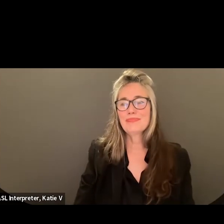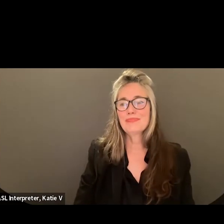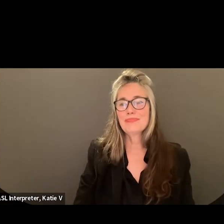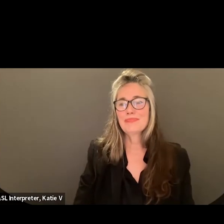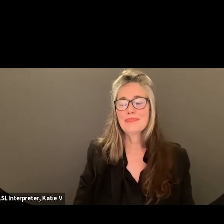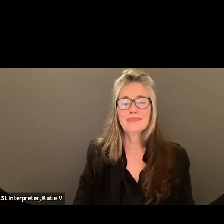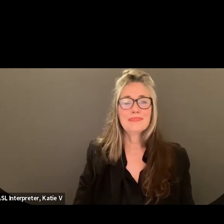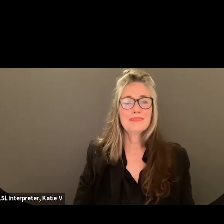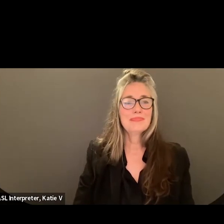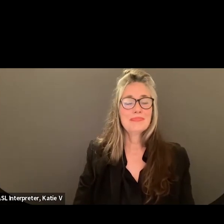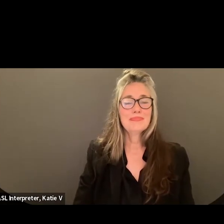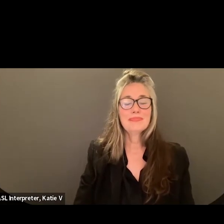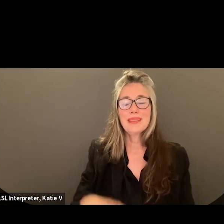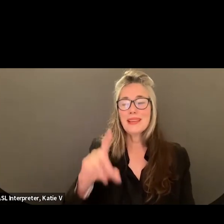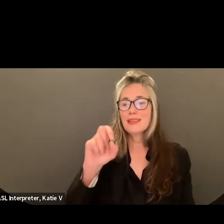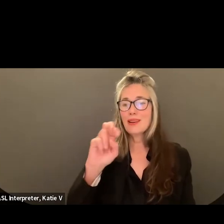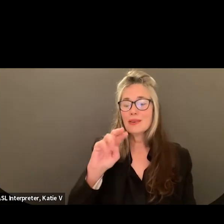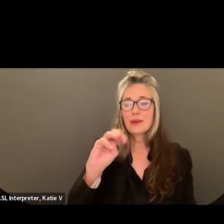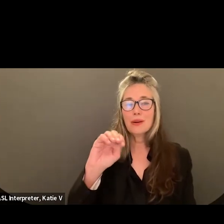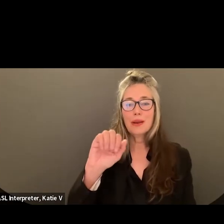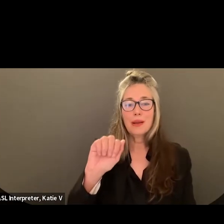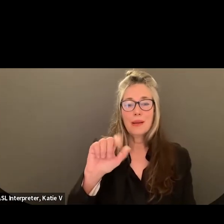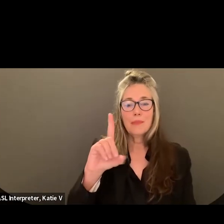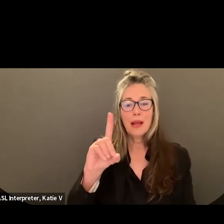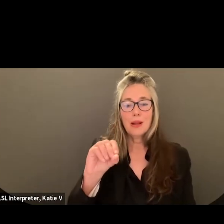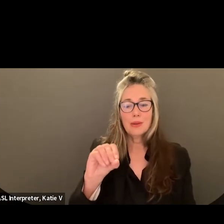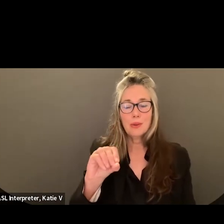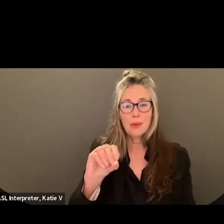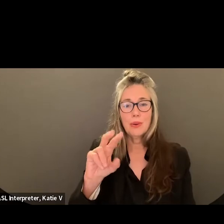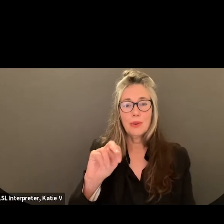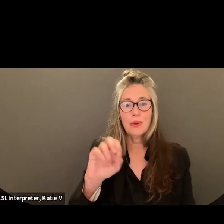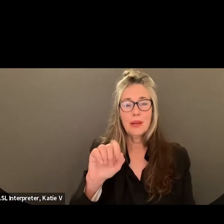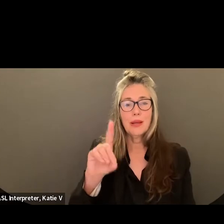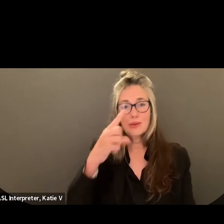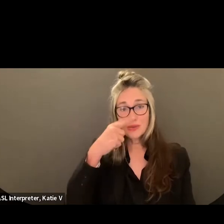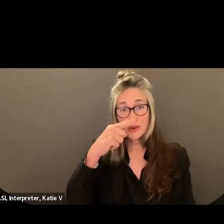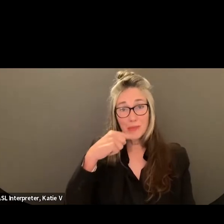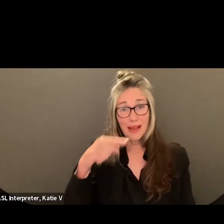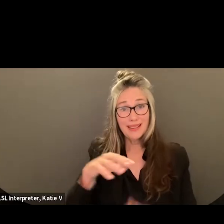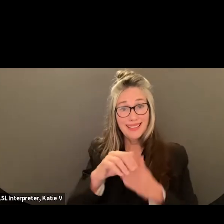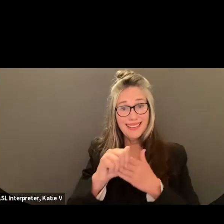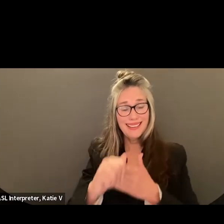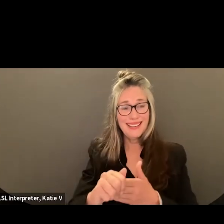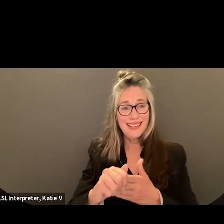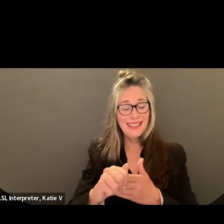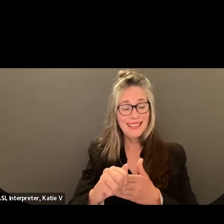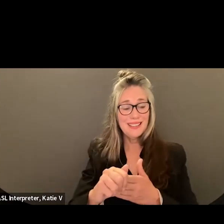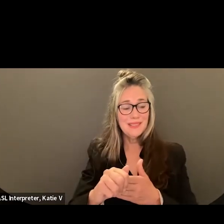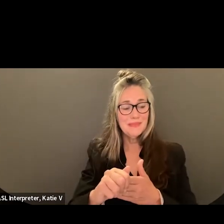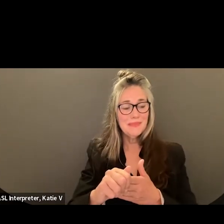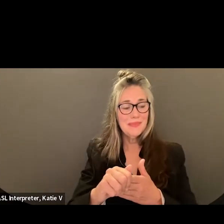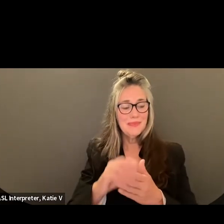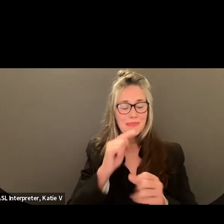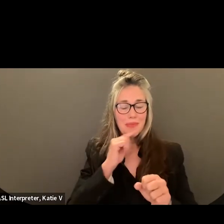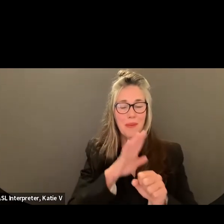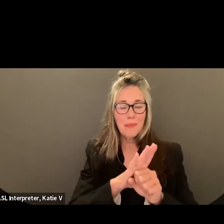Okay. And now, Dr. Maldonado, can you lead us in the Pledge of Allegiance? Yes. Good evening, everyone. Please raise and face the flag.